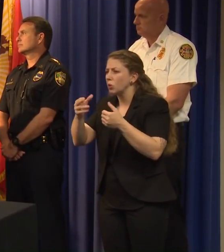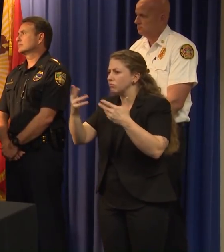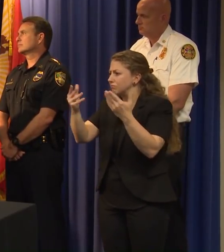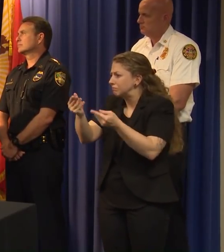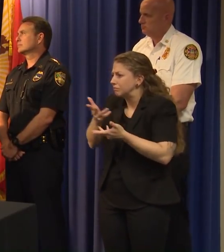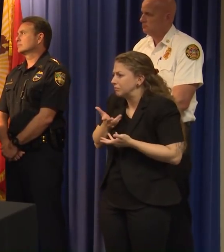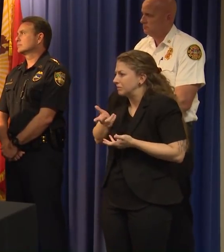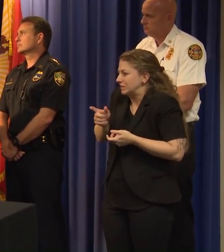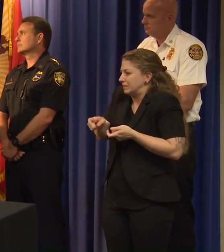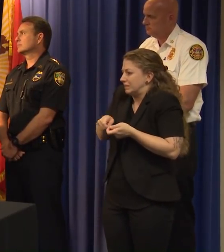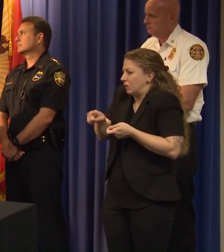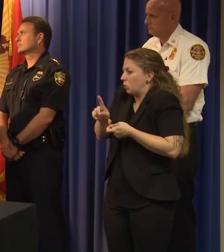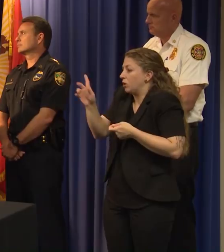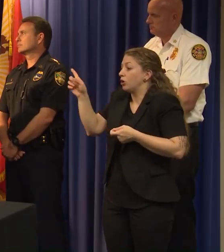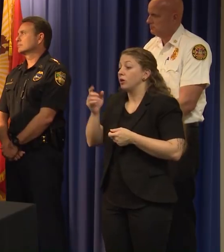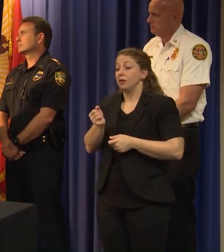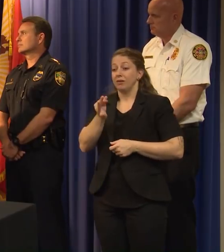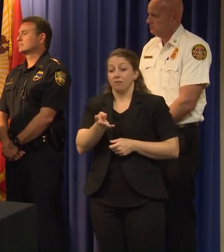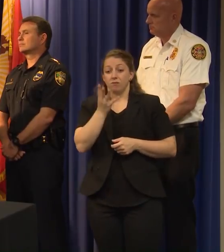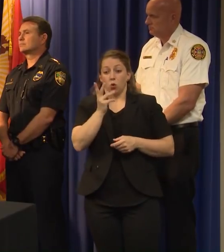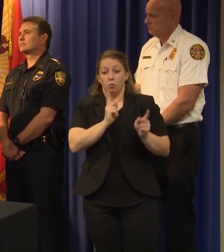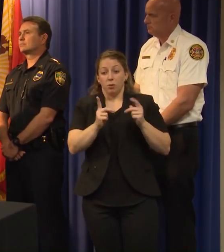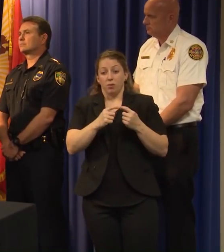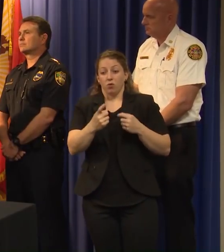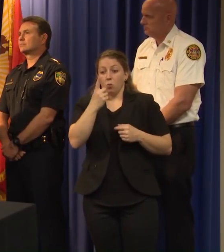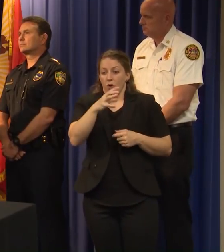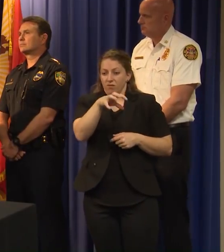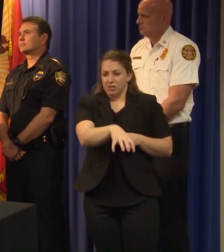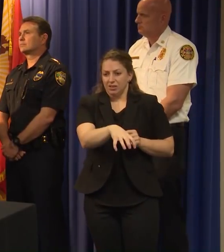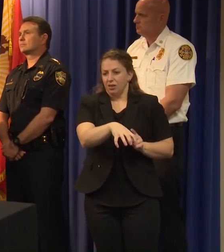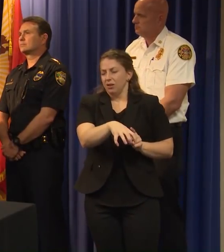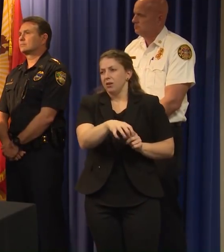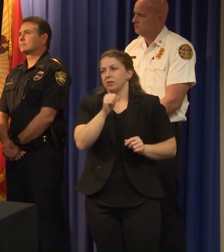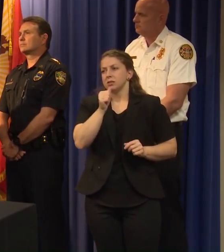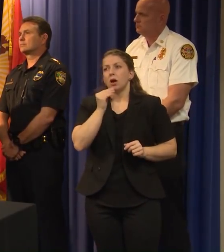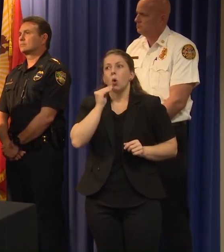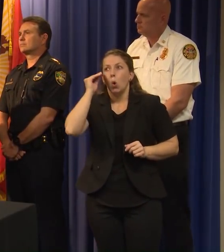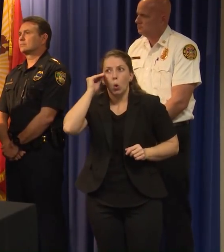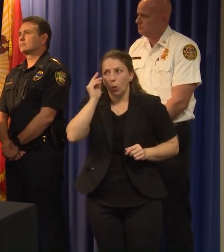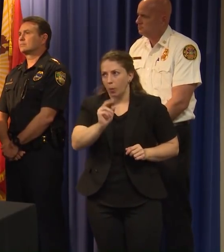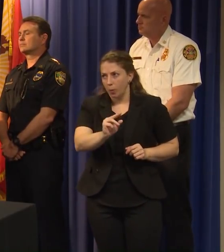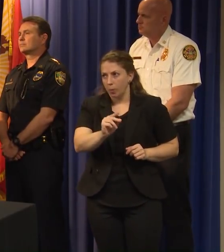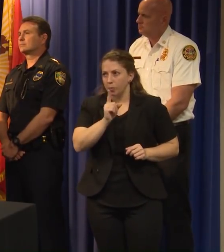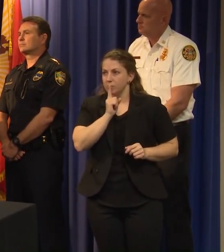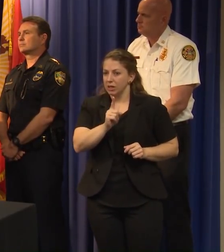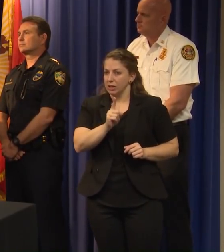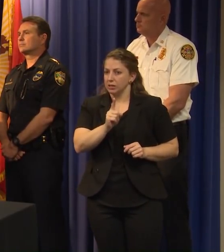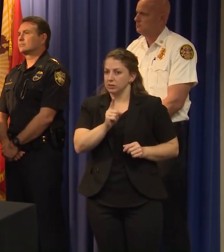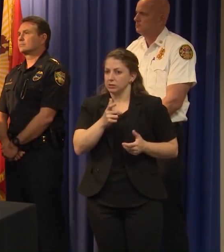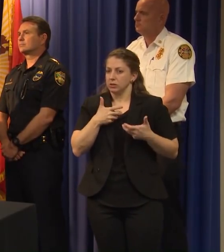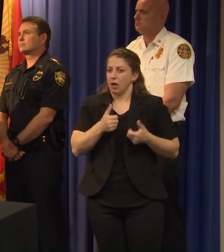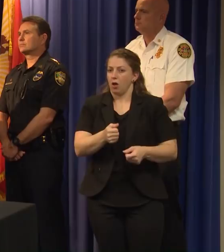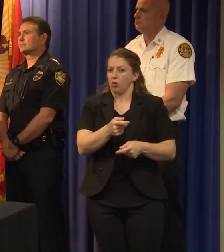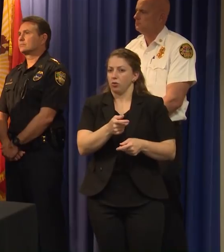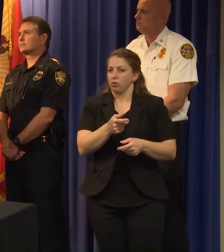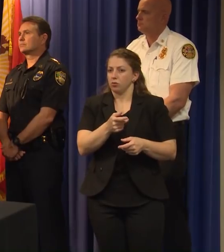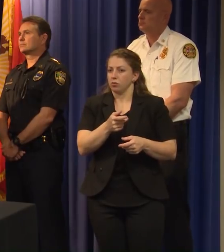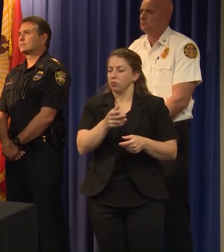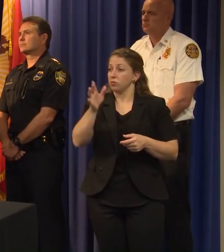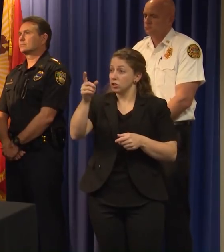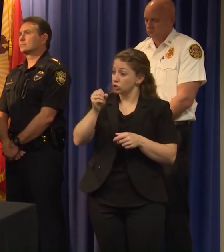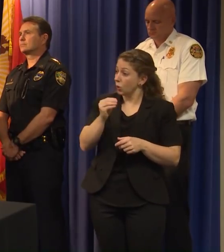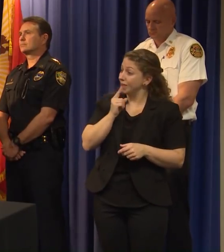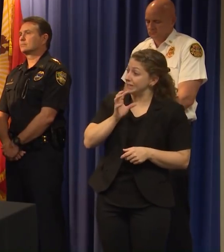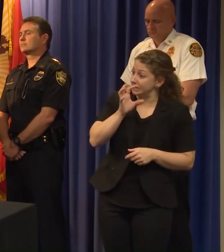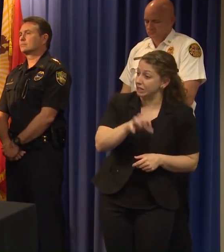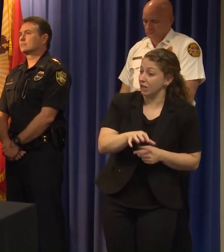from one facility, it's not a single family home. It's, it's a facility that does deal with, with, So it's that's what I'm saying.